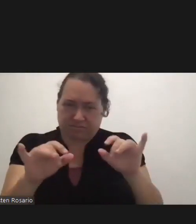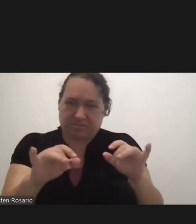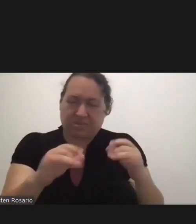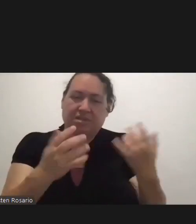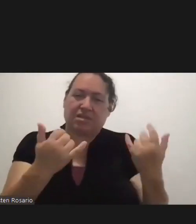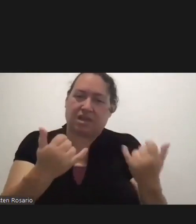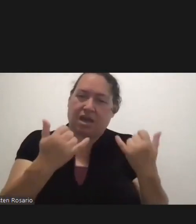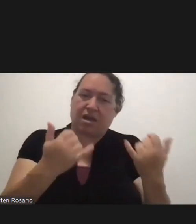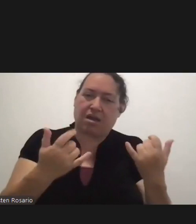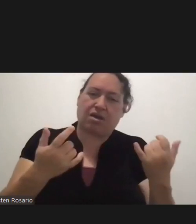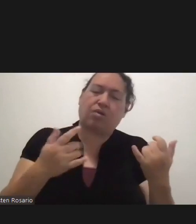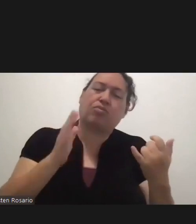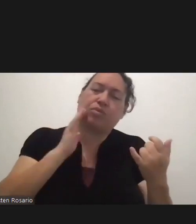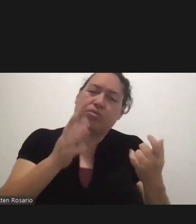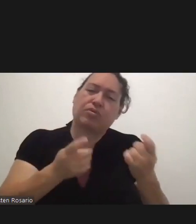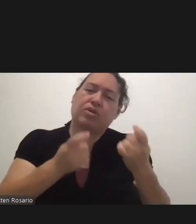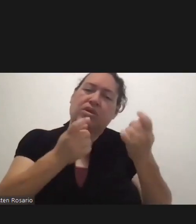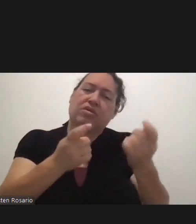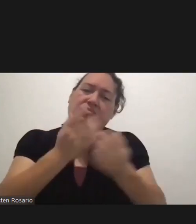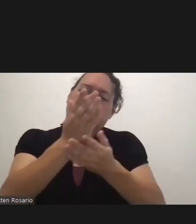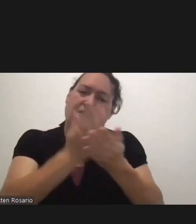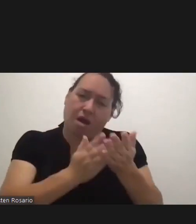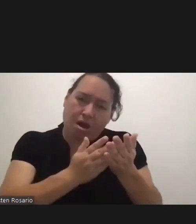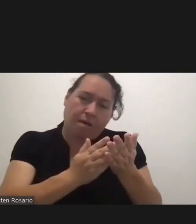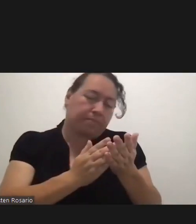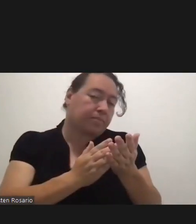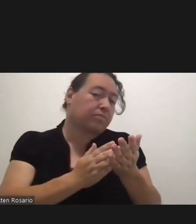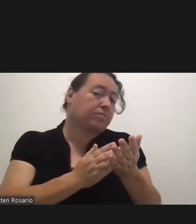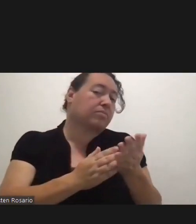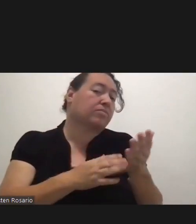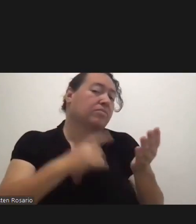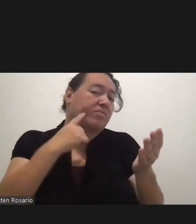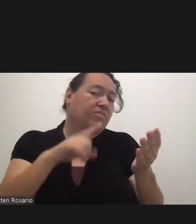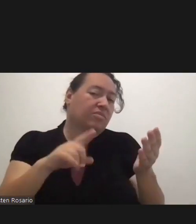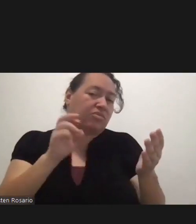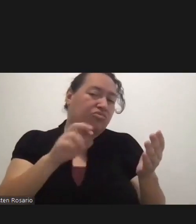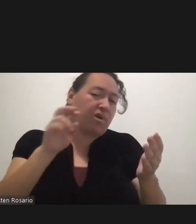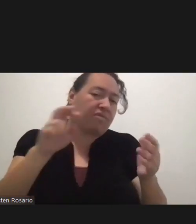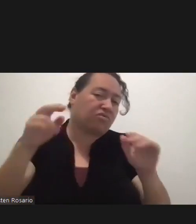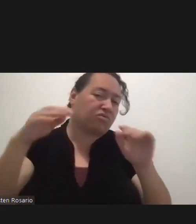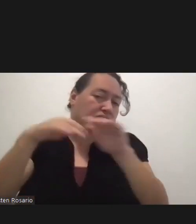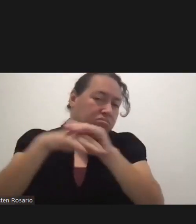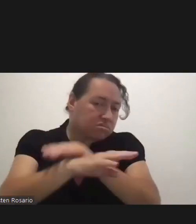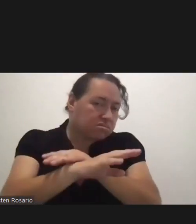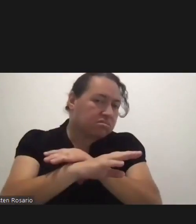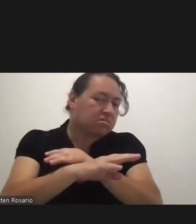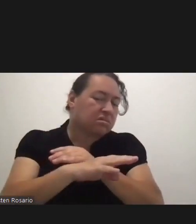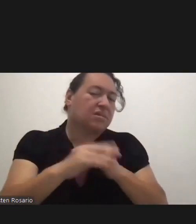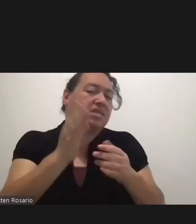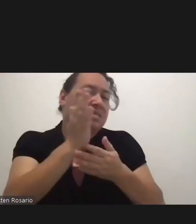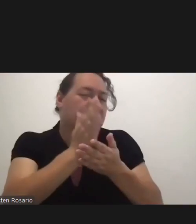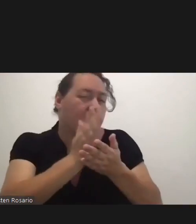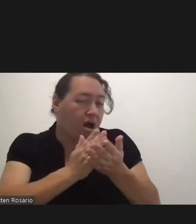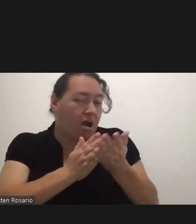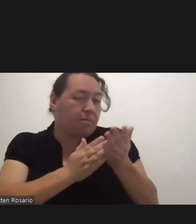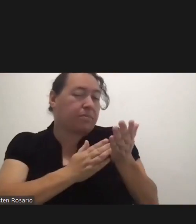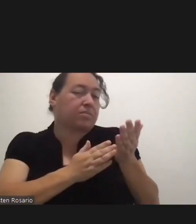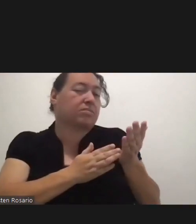provide some convenience for travelers to come back. We are going to provide some convenience